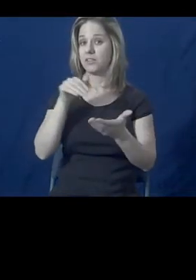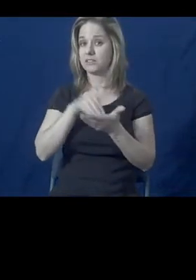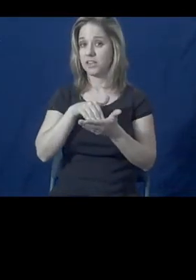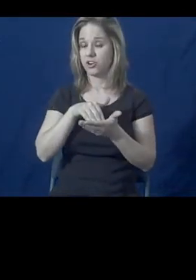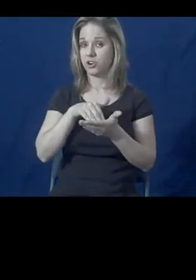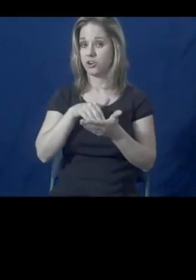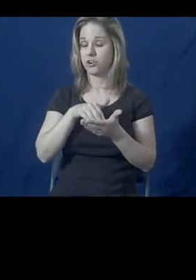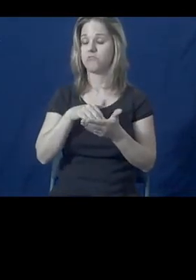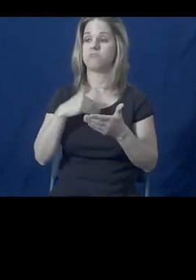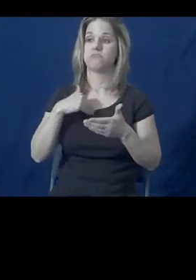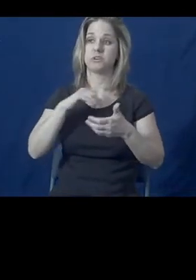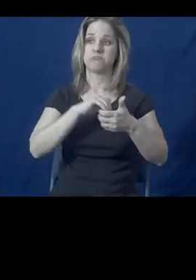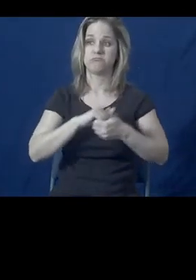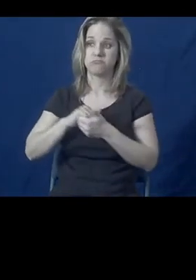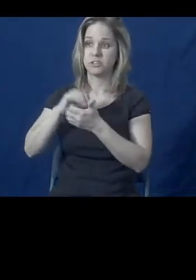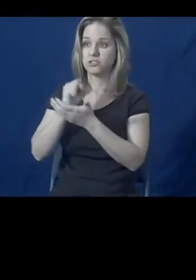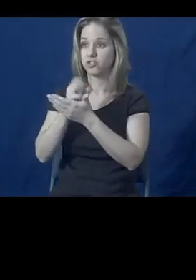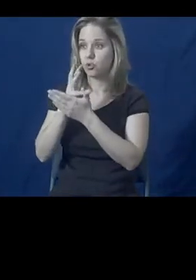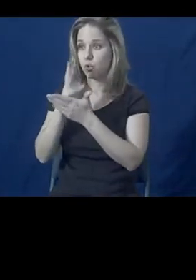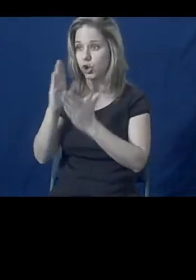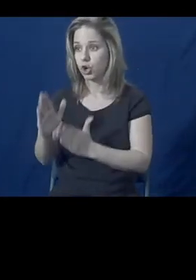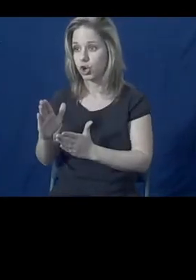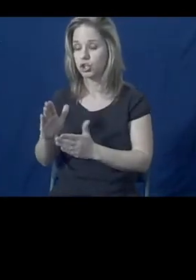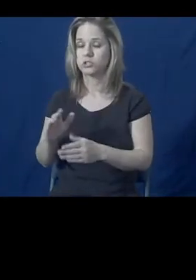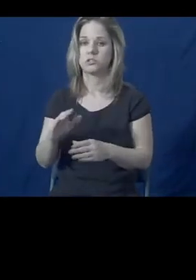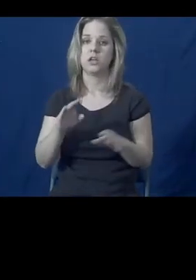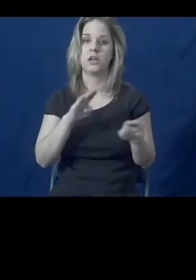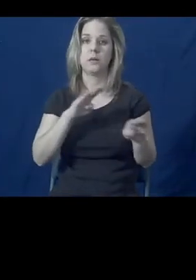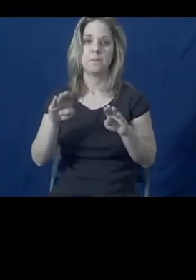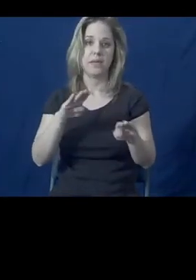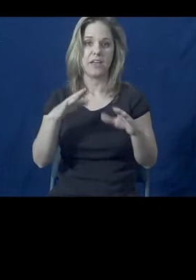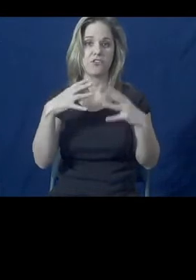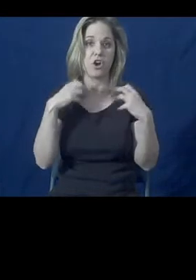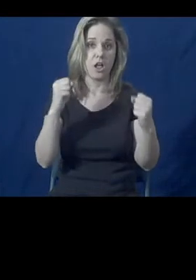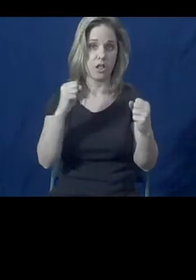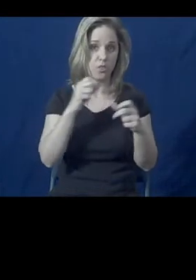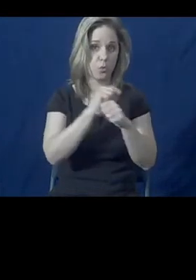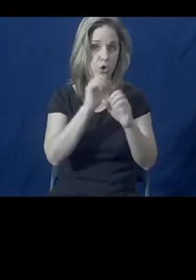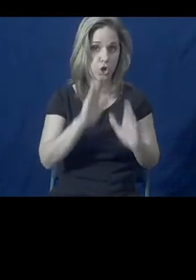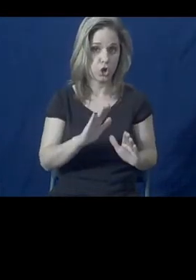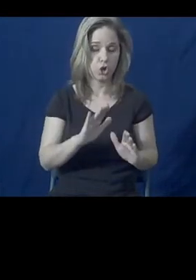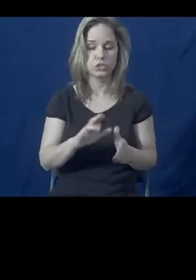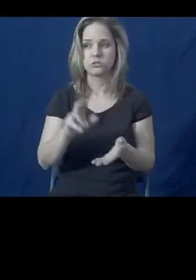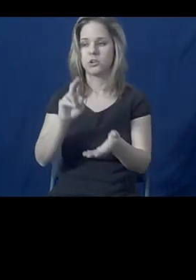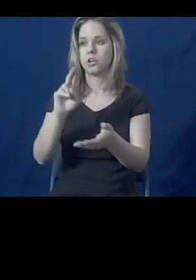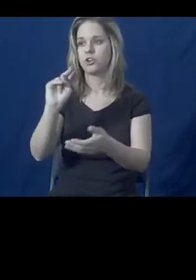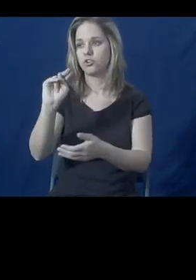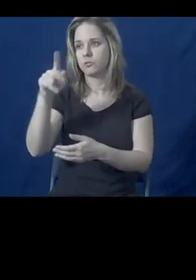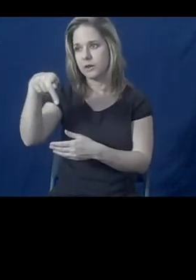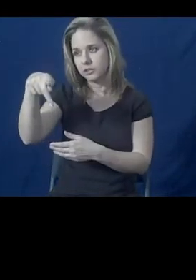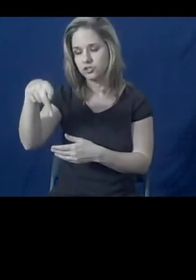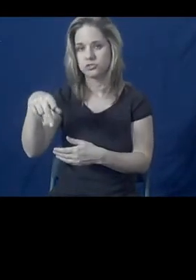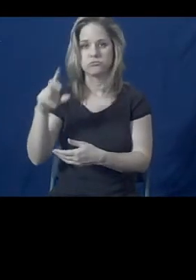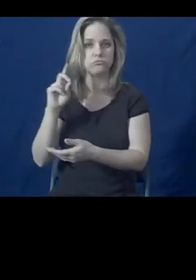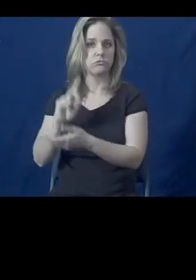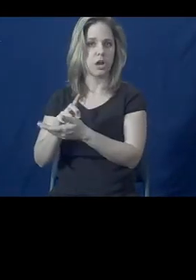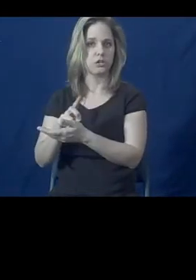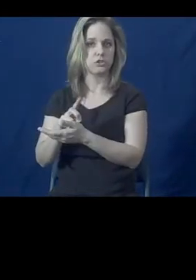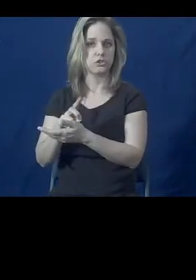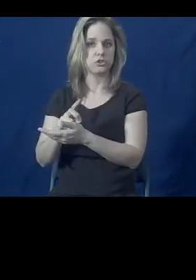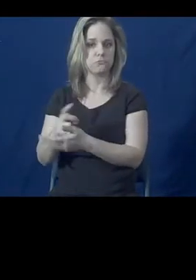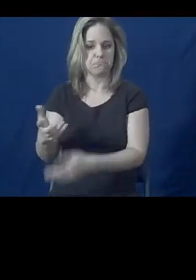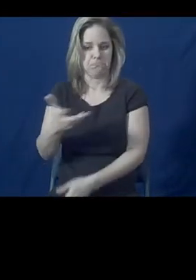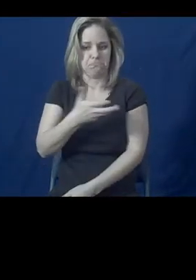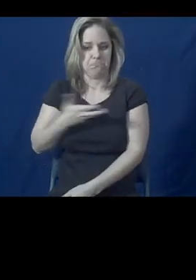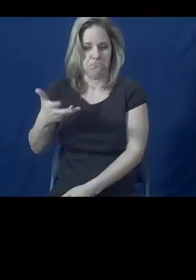social workers, behavioral health workers, nurse practitioners, and doctors to get referrals